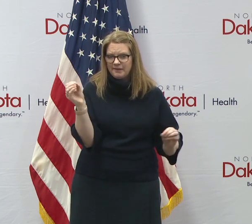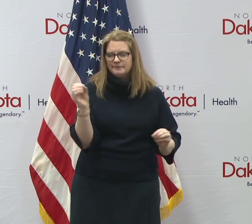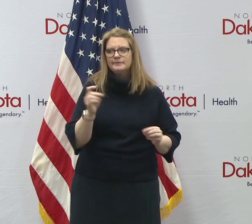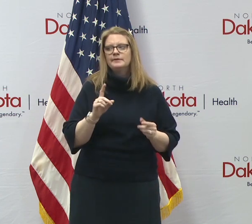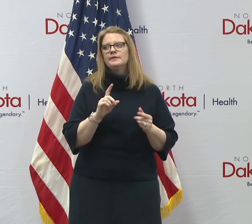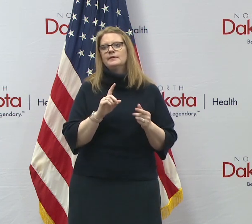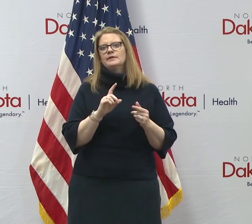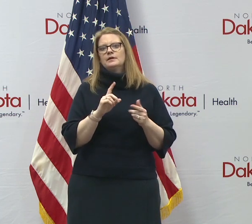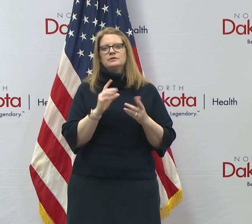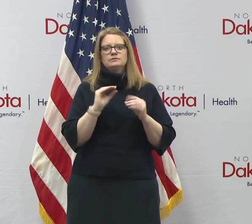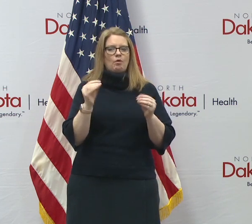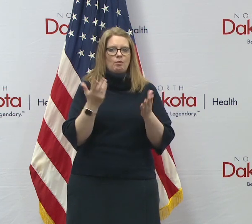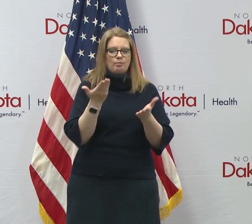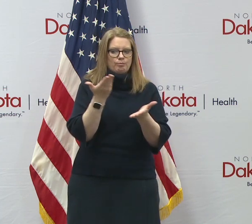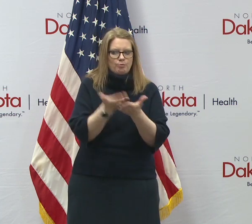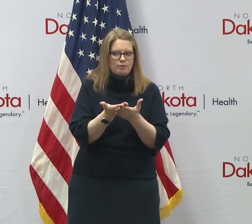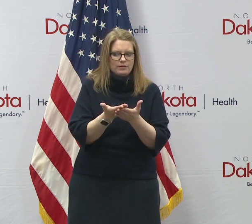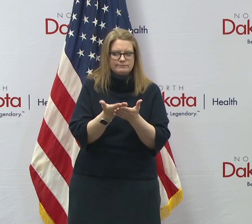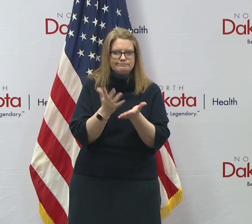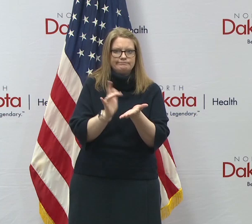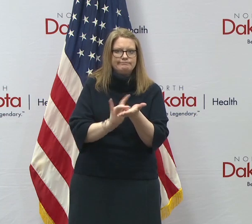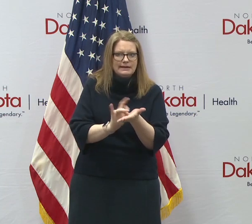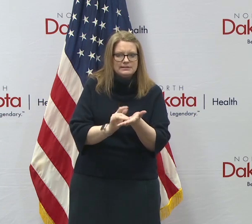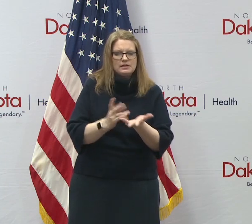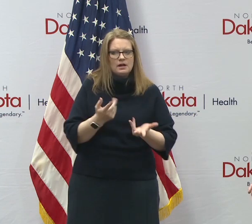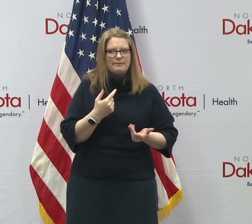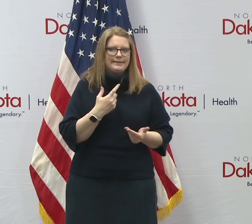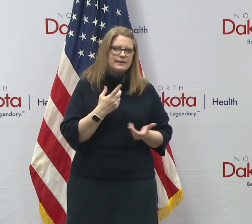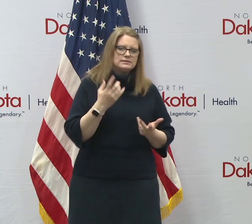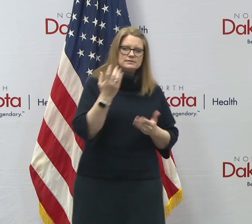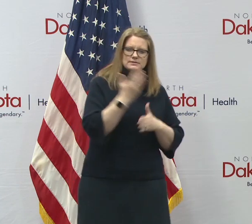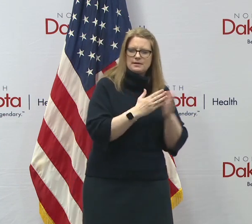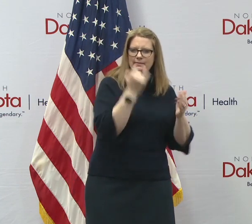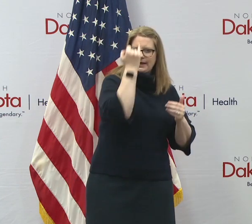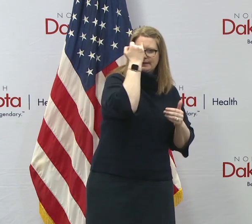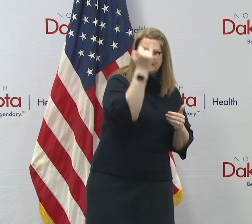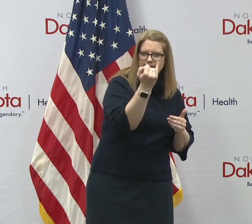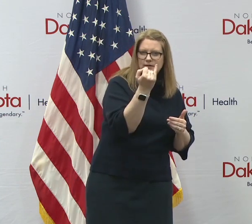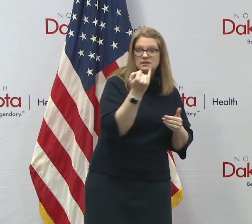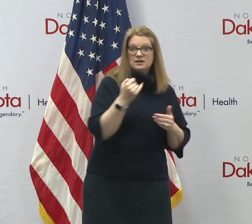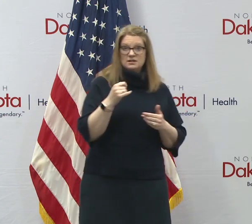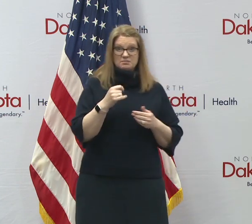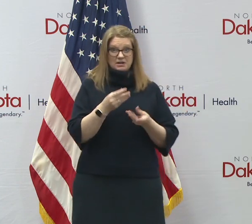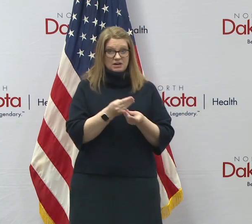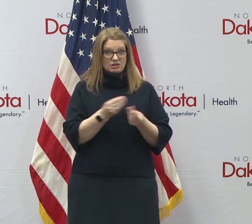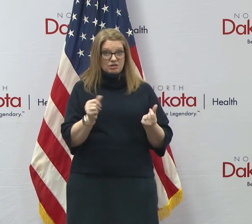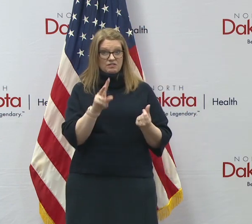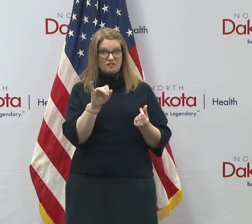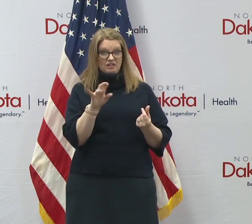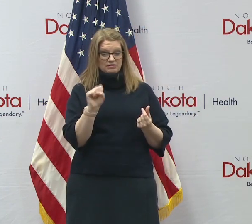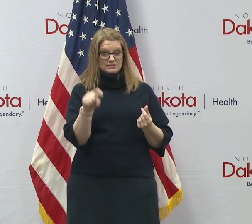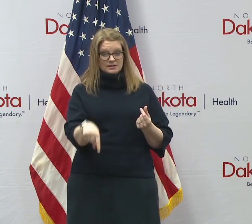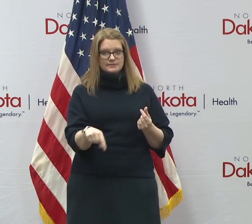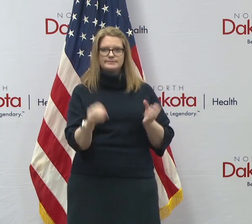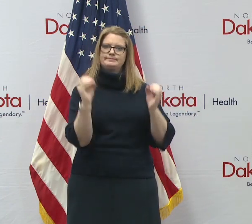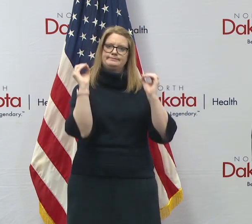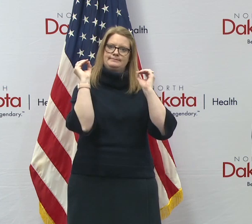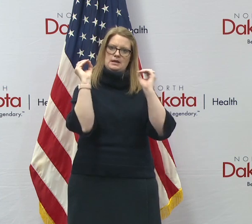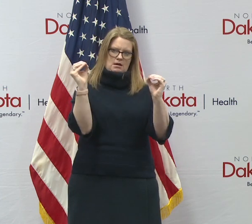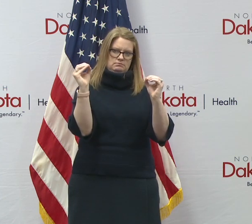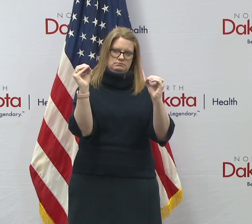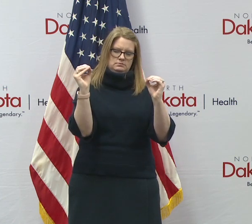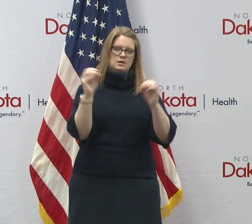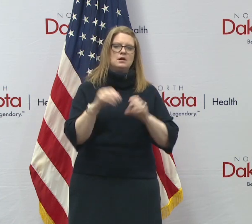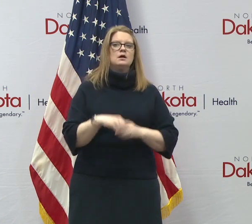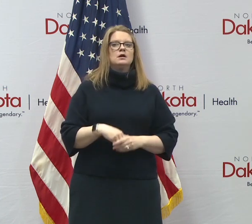the, you know, proven therapeutics, there are ideas out there about therapeutics, but again, there's no quote cure for this virus. And without